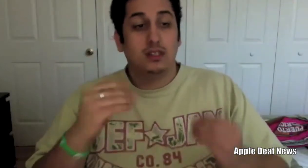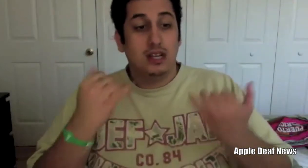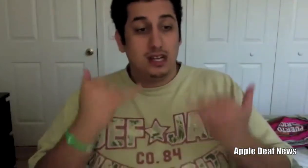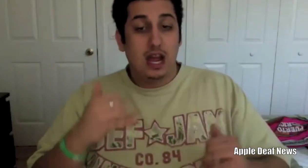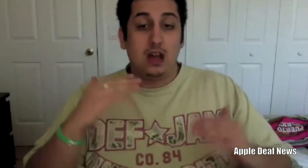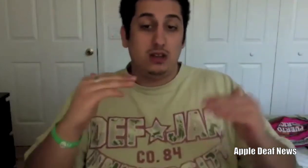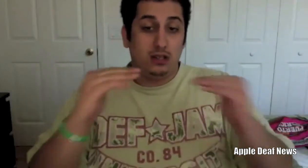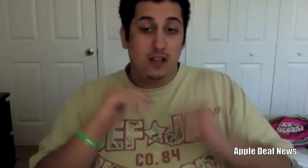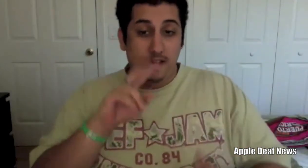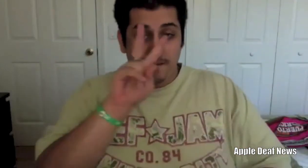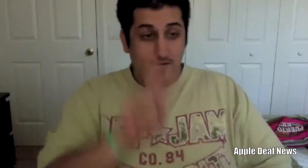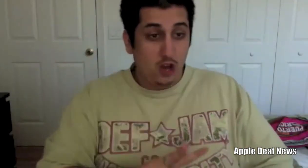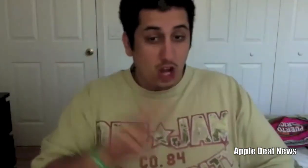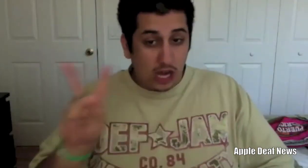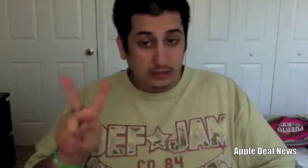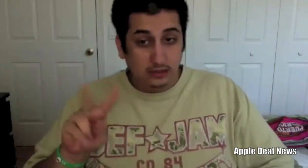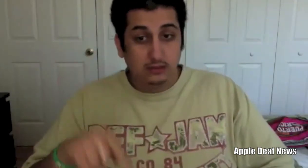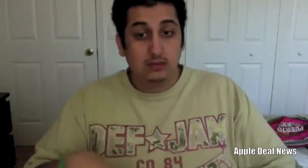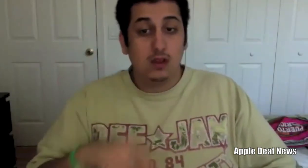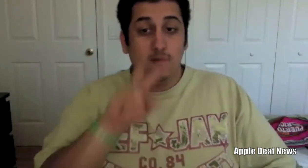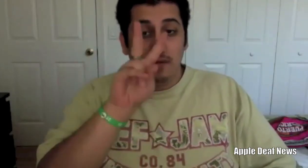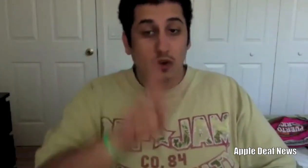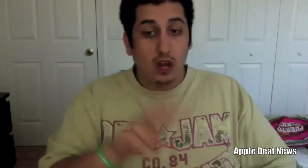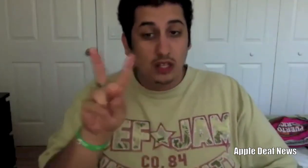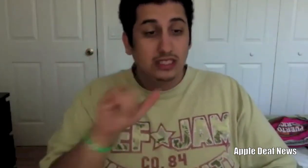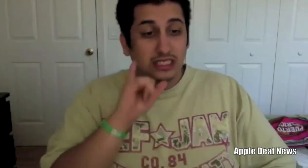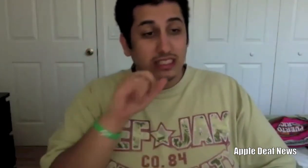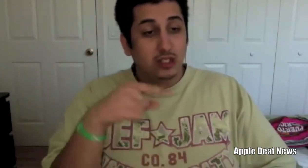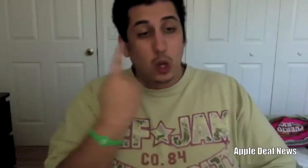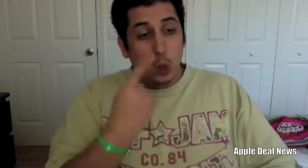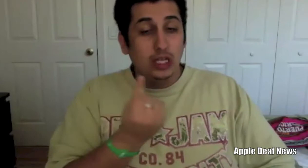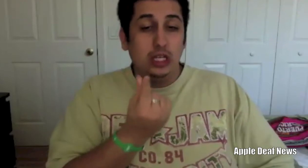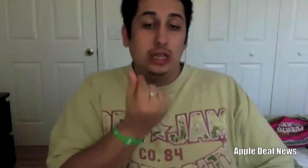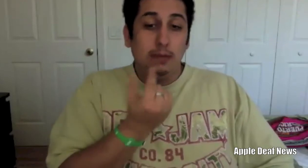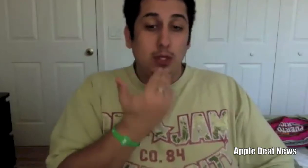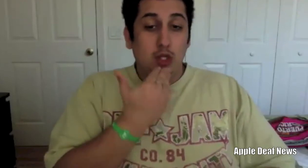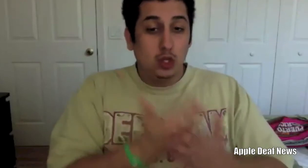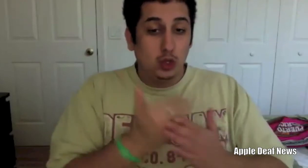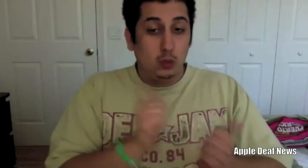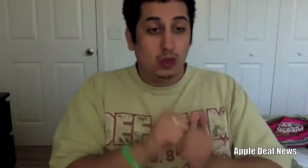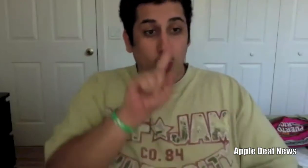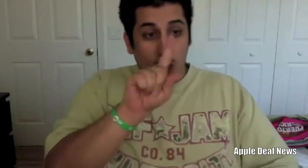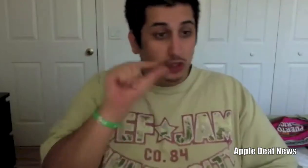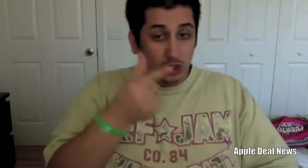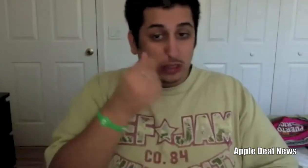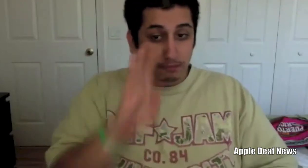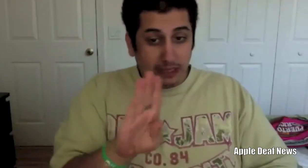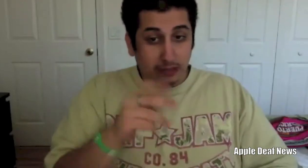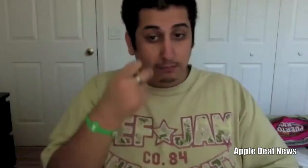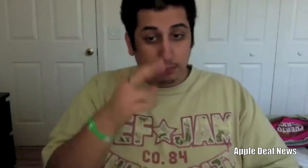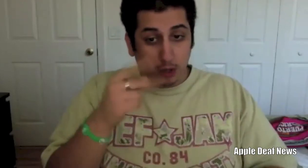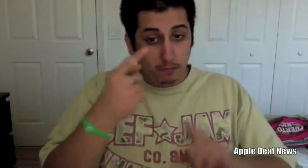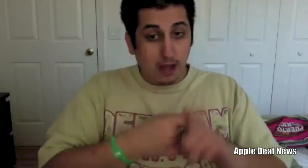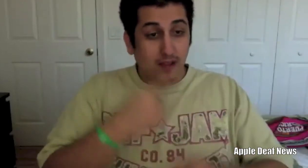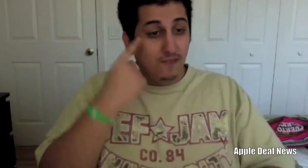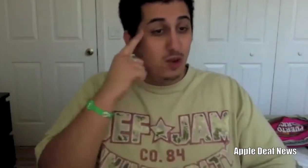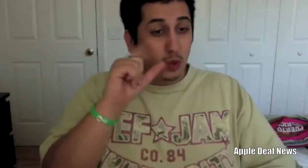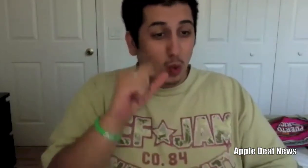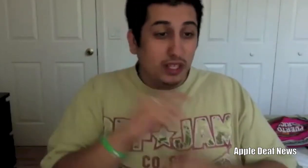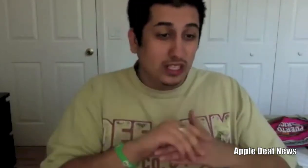Now, for a lot, for a lot, only a third would want to be for a month, $20.